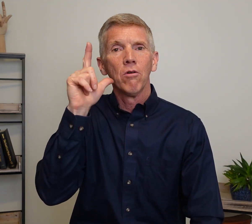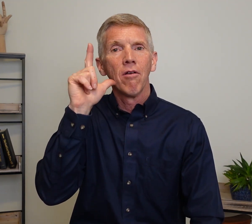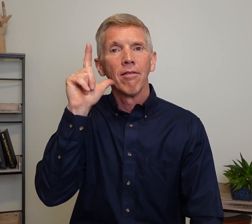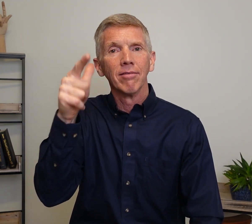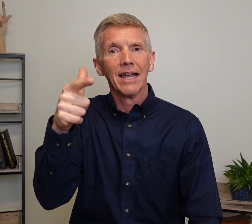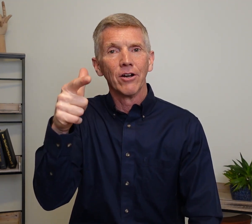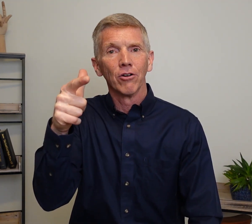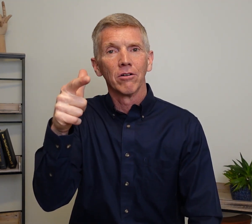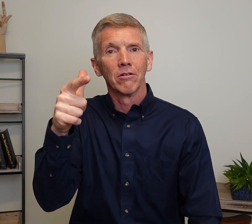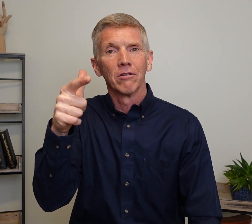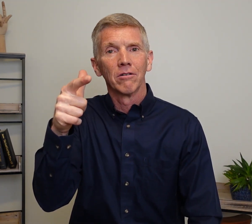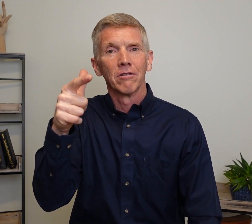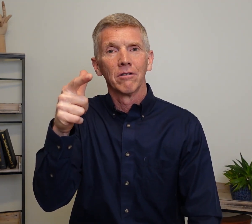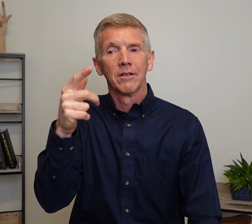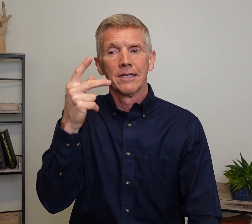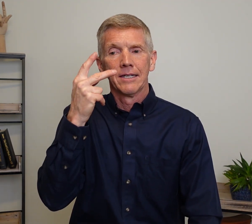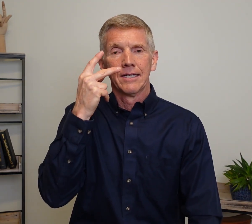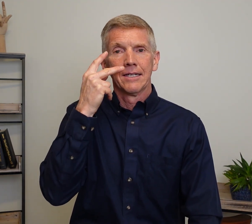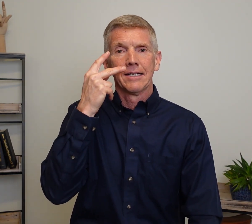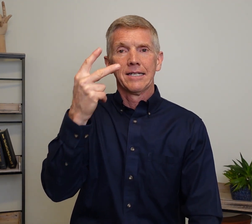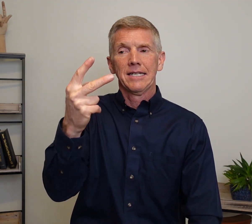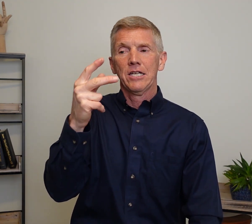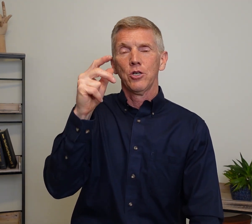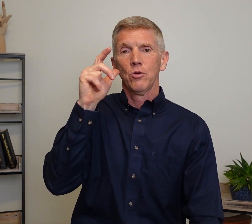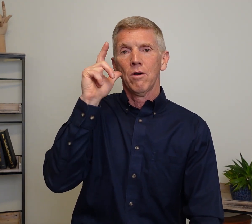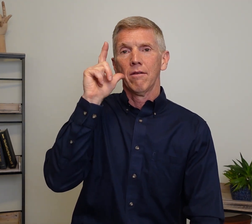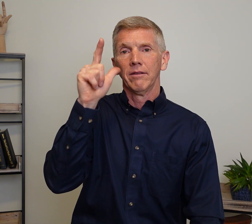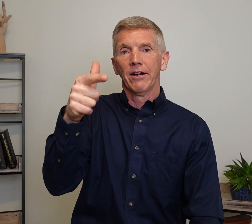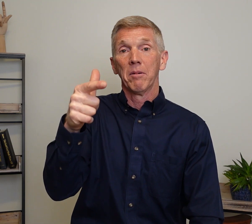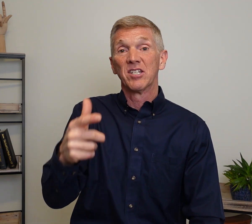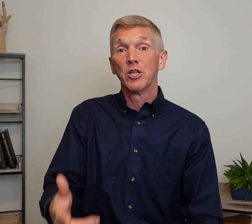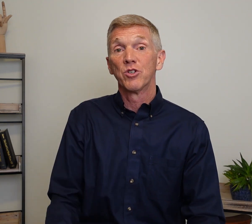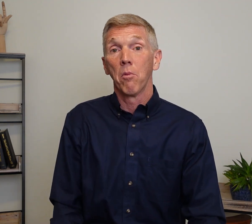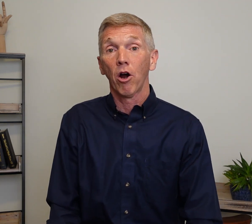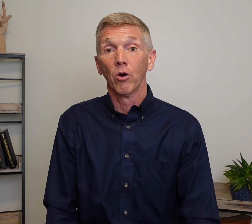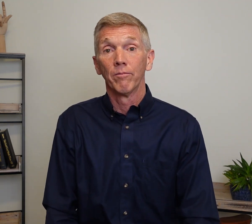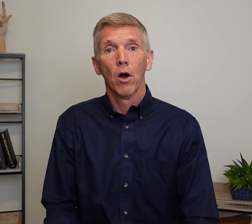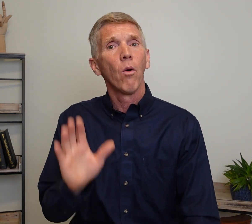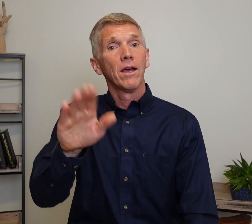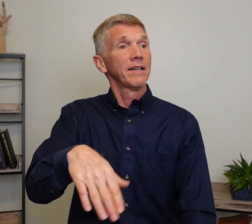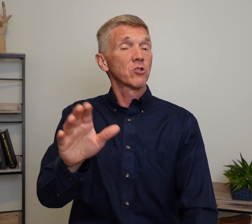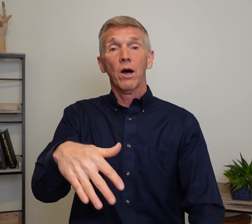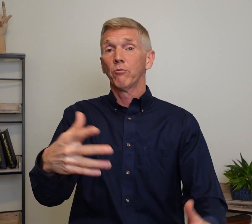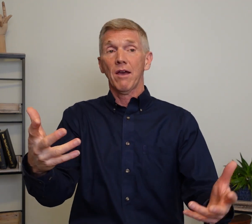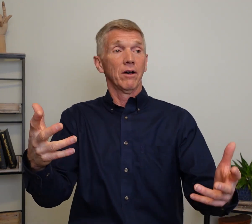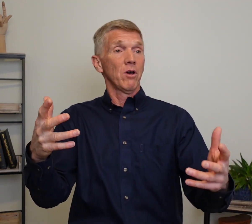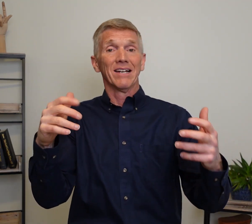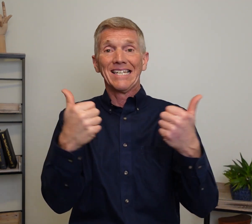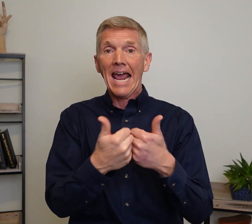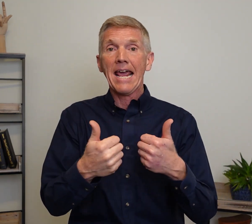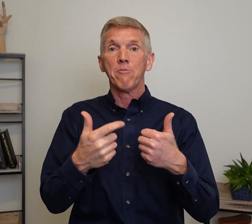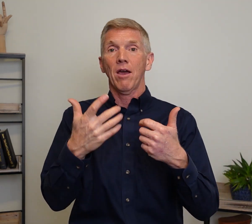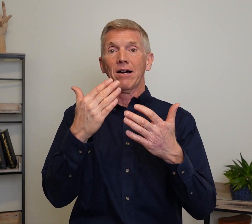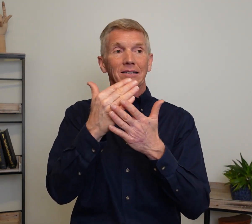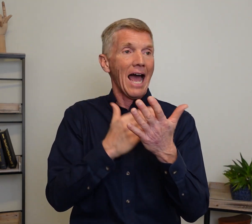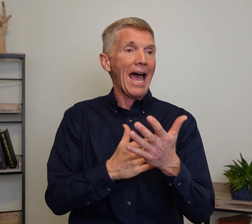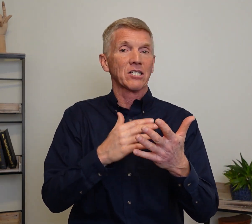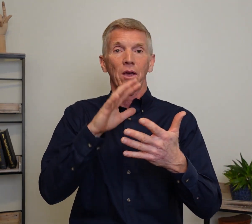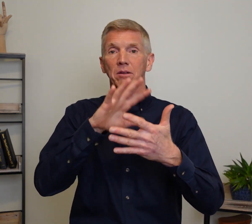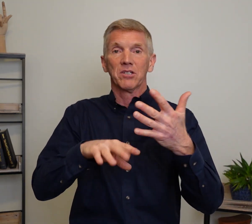later. See you later. How about see you tomorrow. Oh. Guess what. We have a game. We have a class. We have something